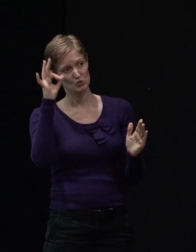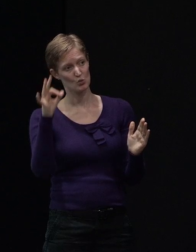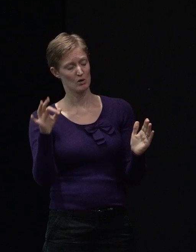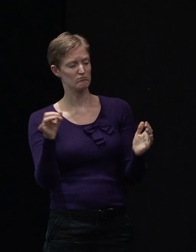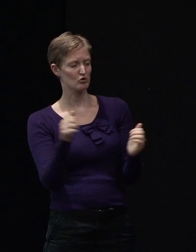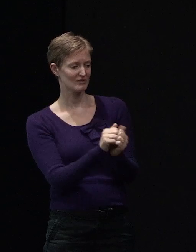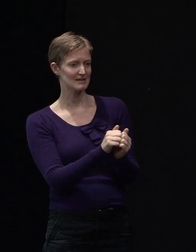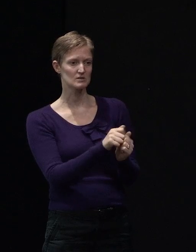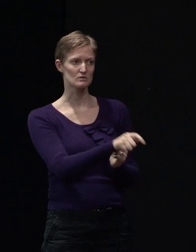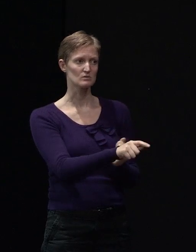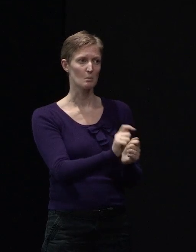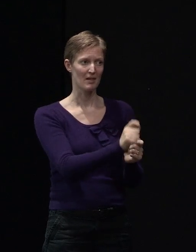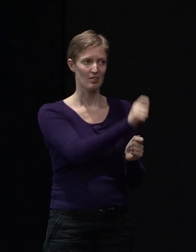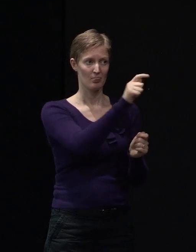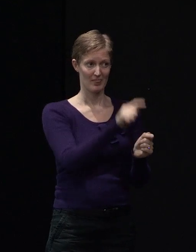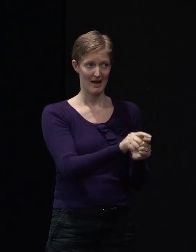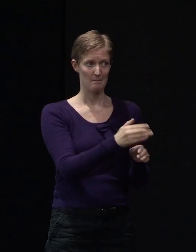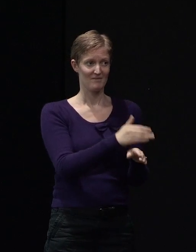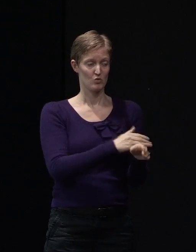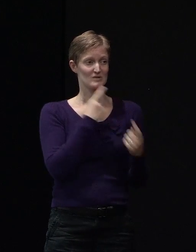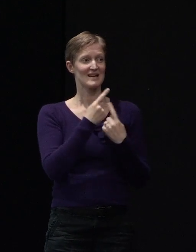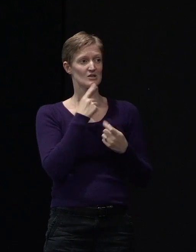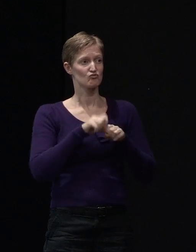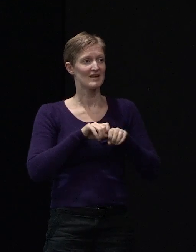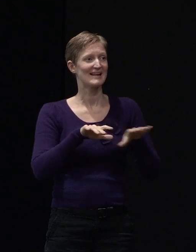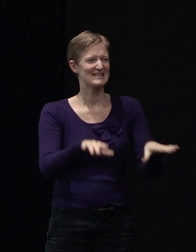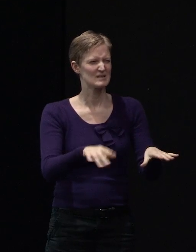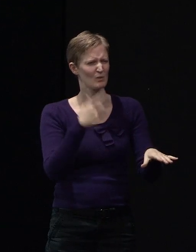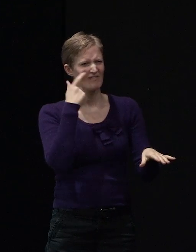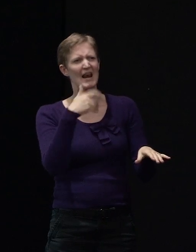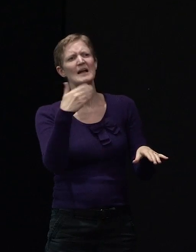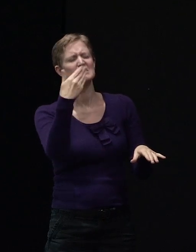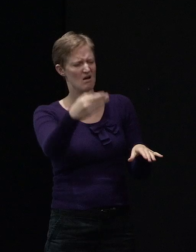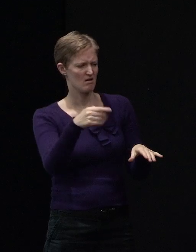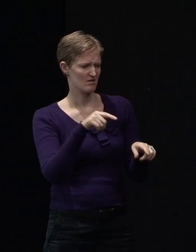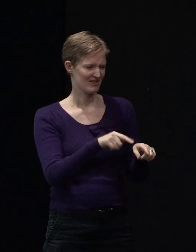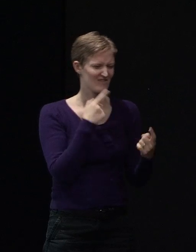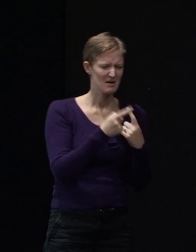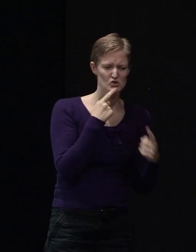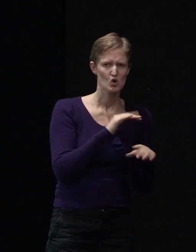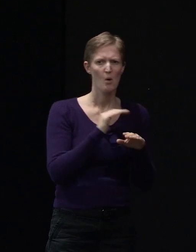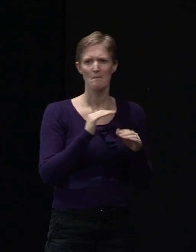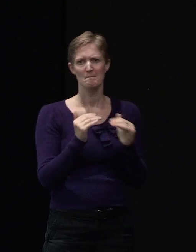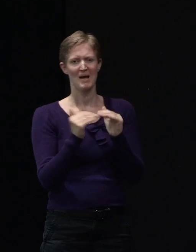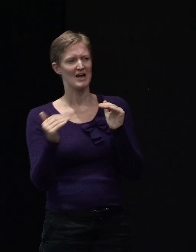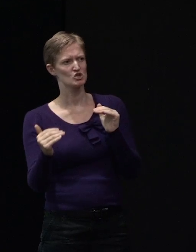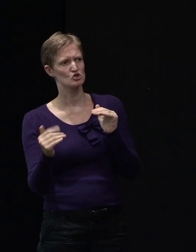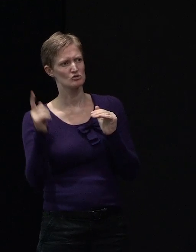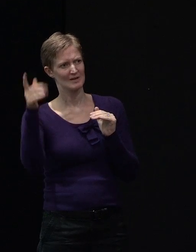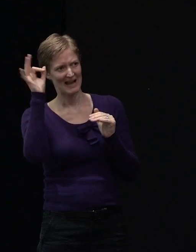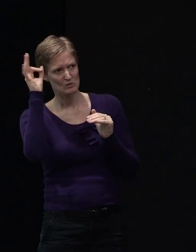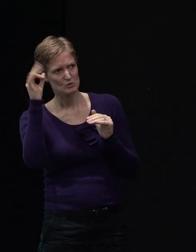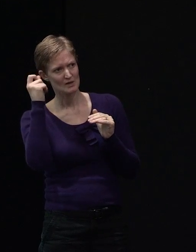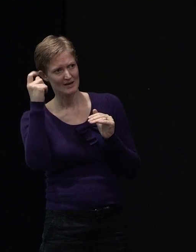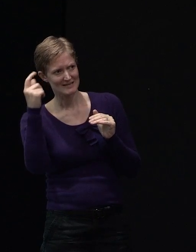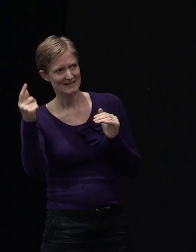of opinion there, what happens under those circumstances and what us as homeowners would be the